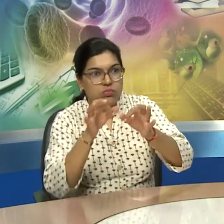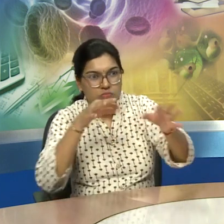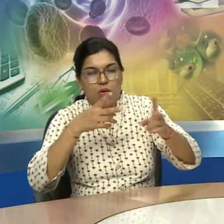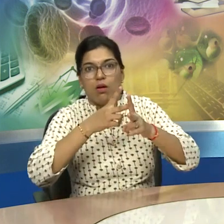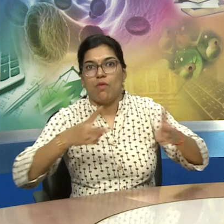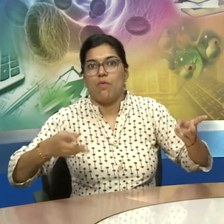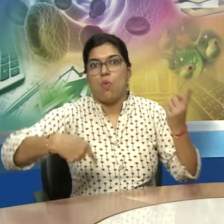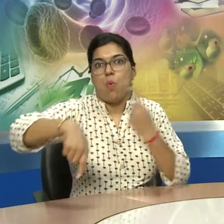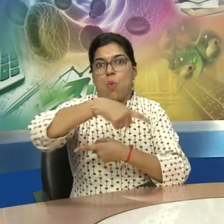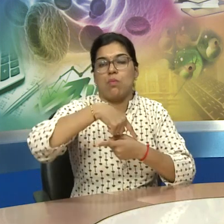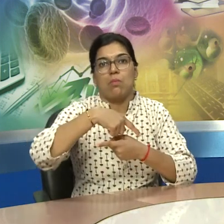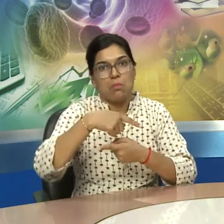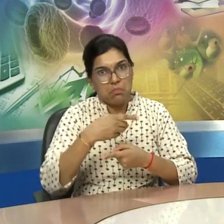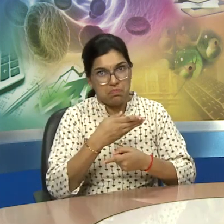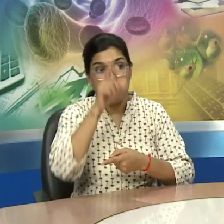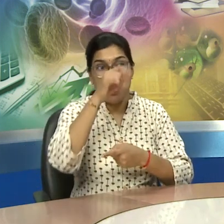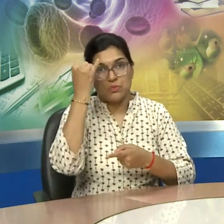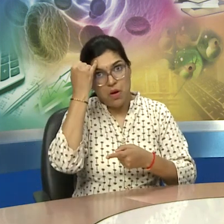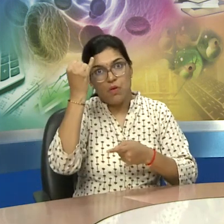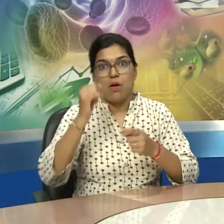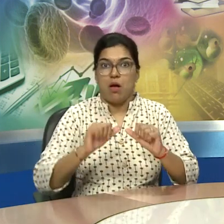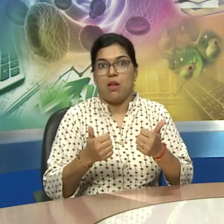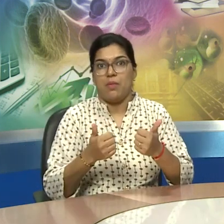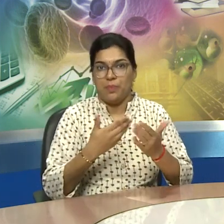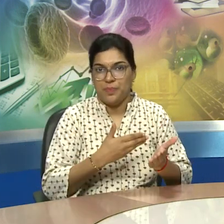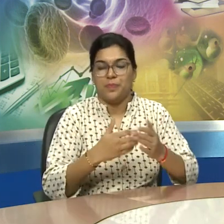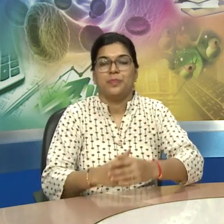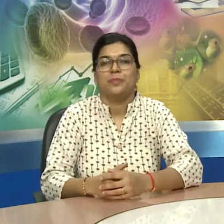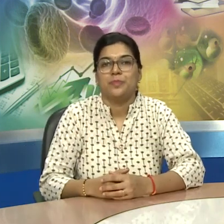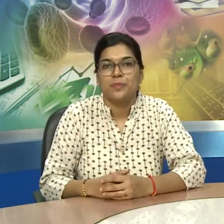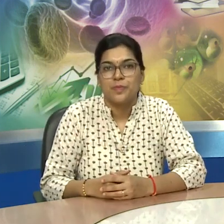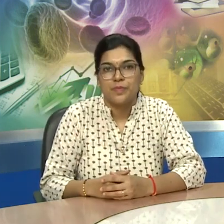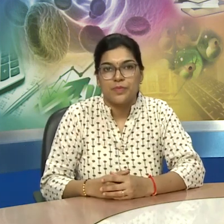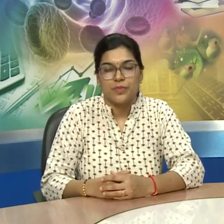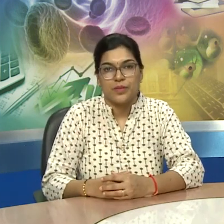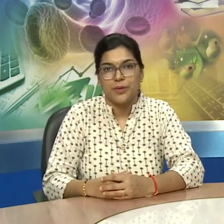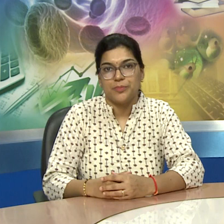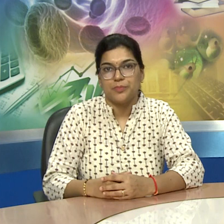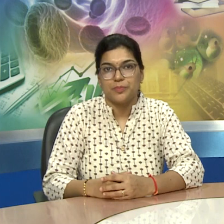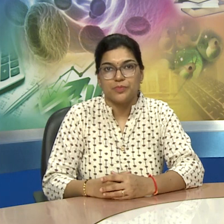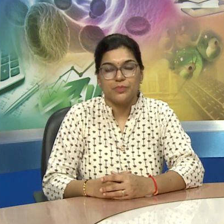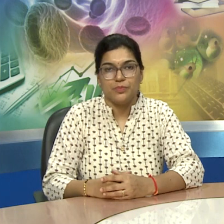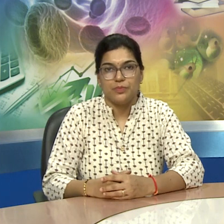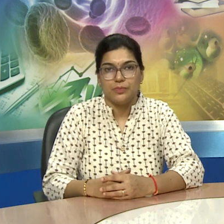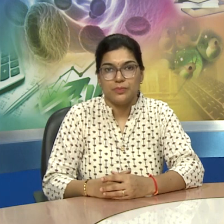so this bronze was now more stronger than the other tool metals